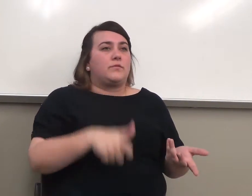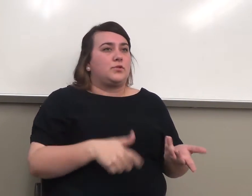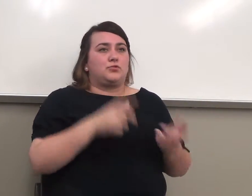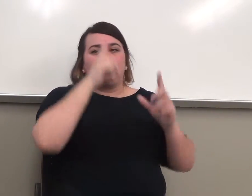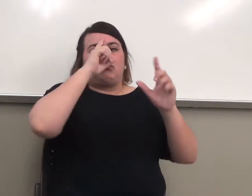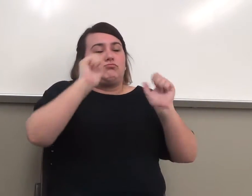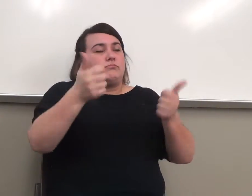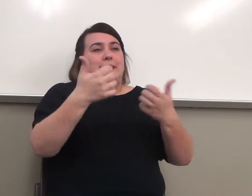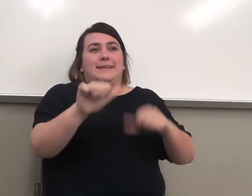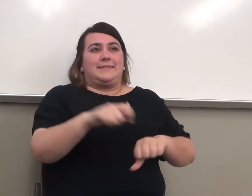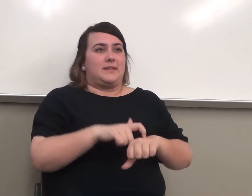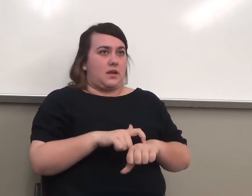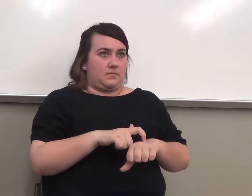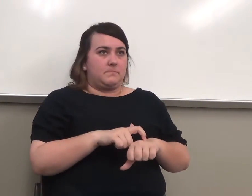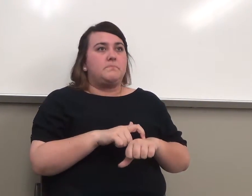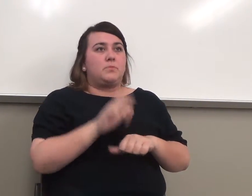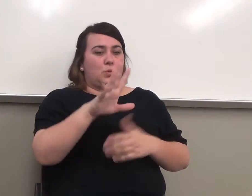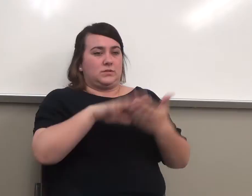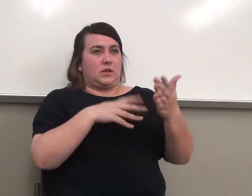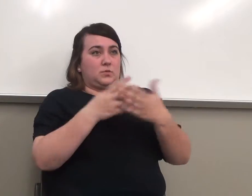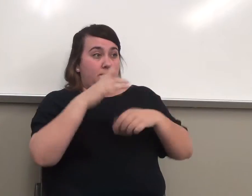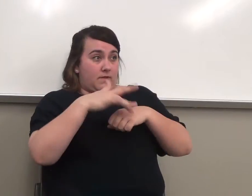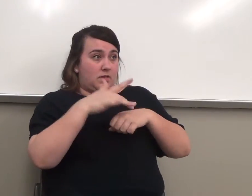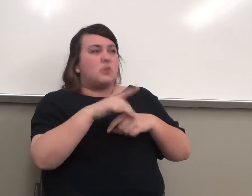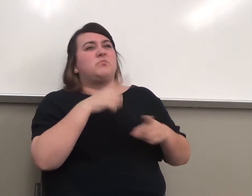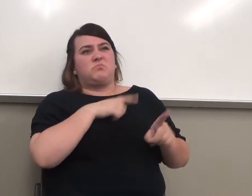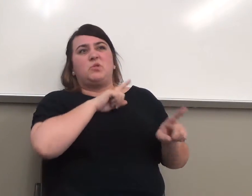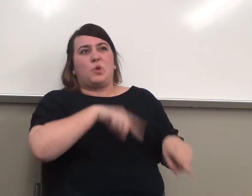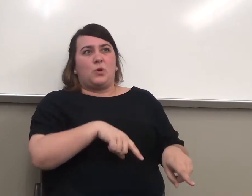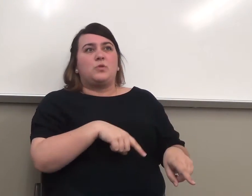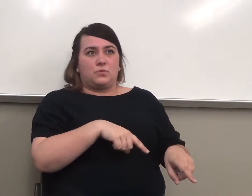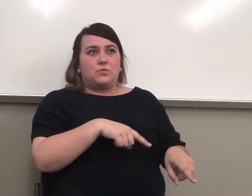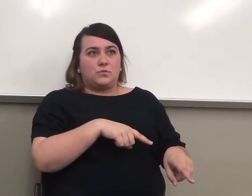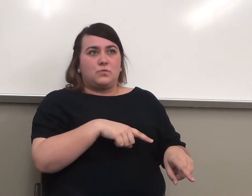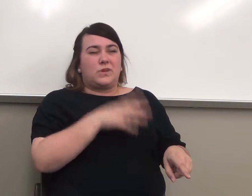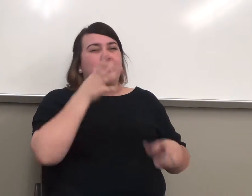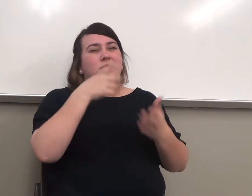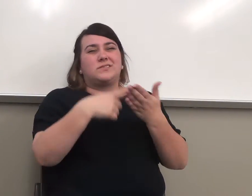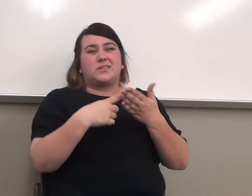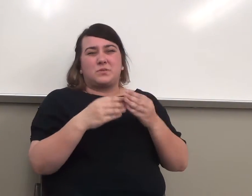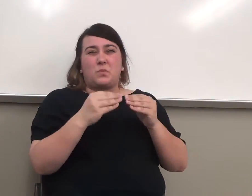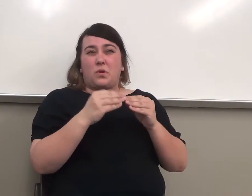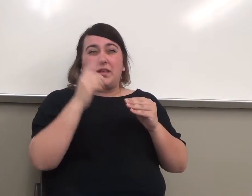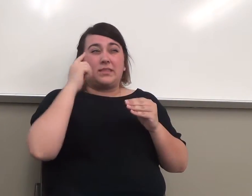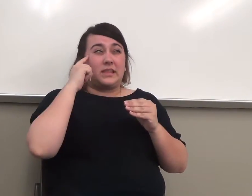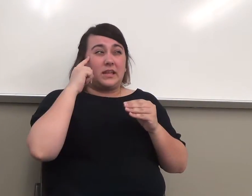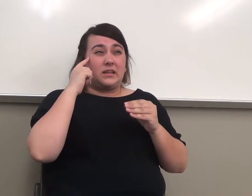So you can schedule and put it on. And we'll talk about that. I think we're going to go down there on